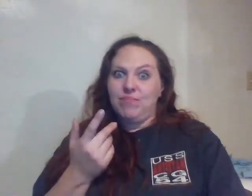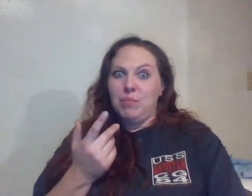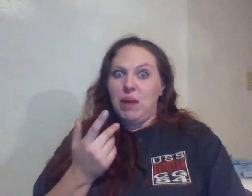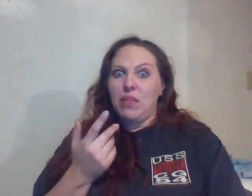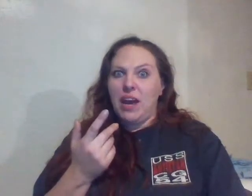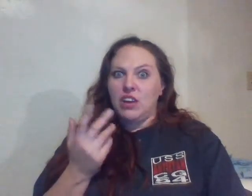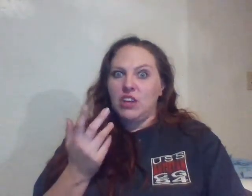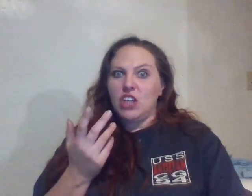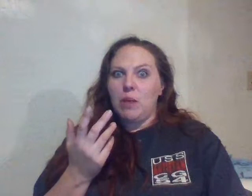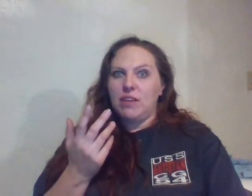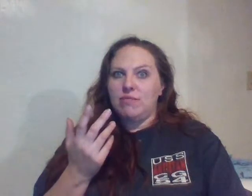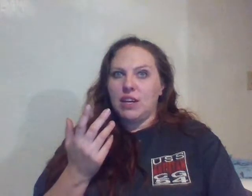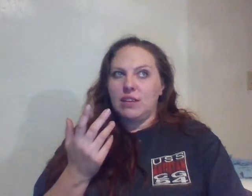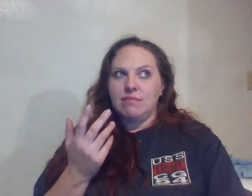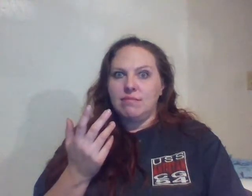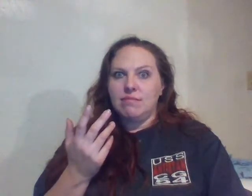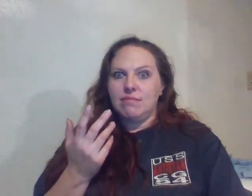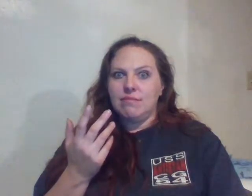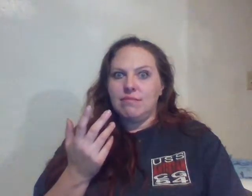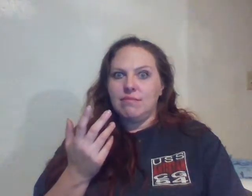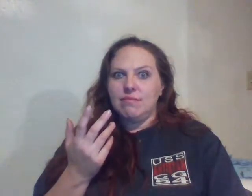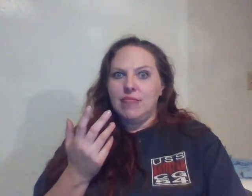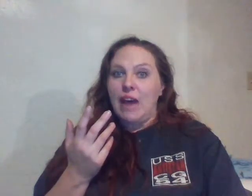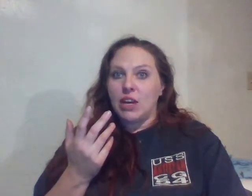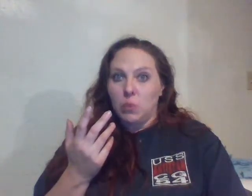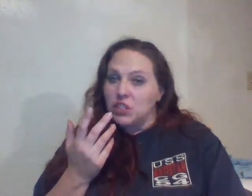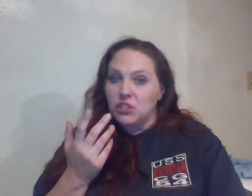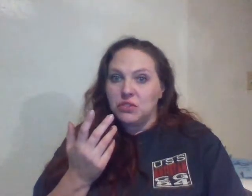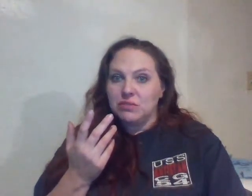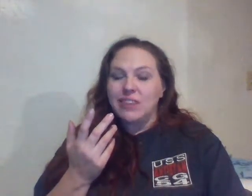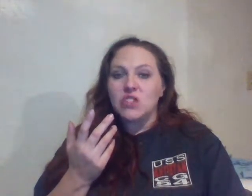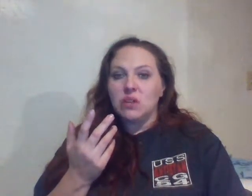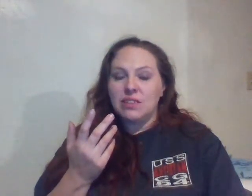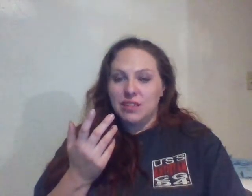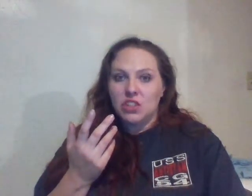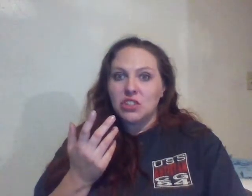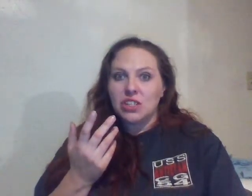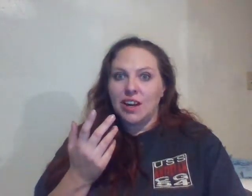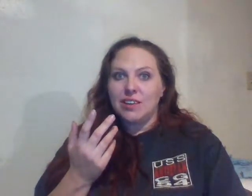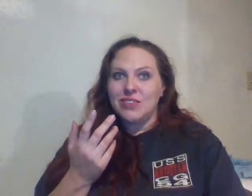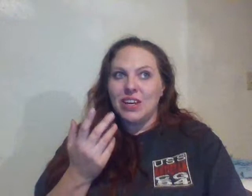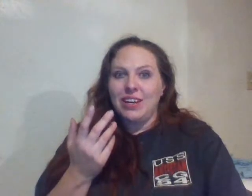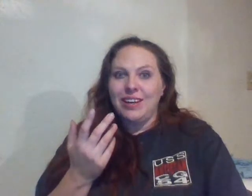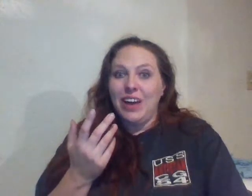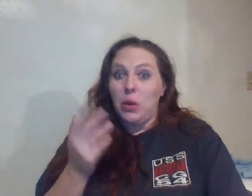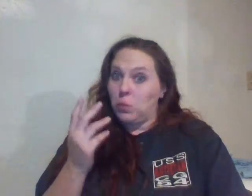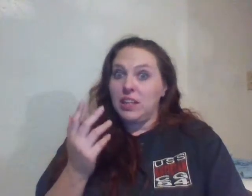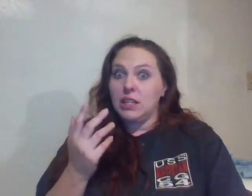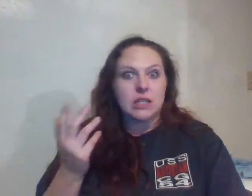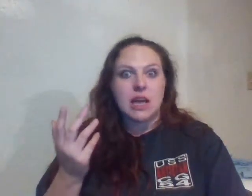By the way, good job on fucking having an original insult, you douche. Because really, did it take